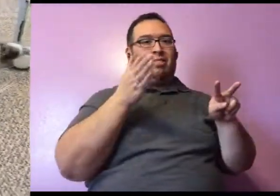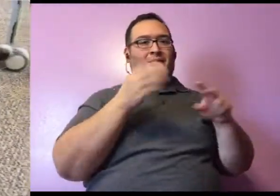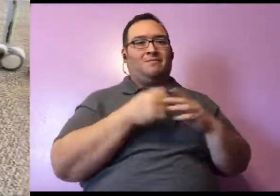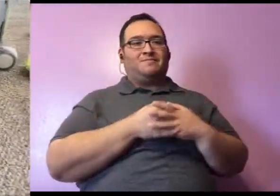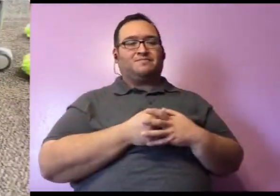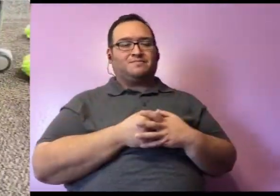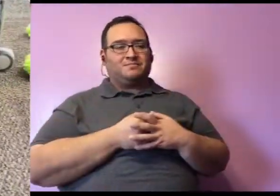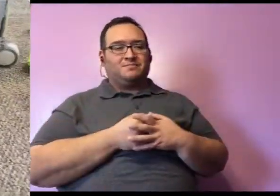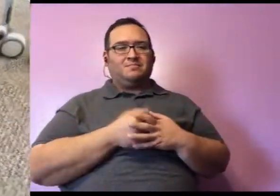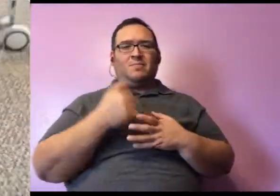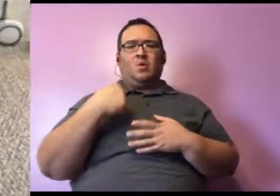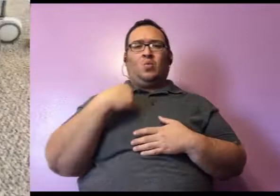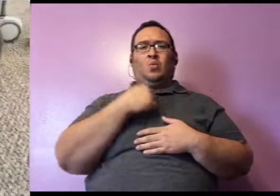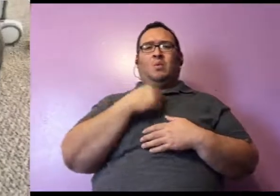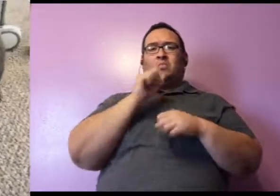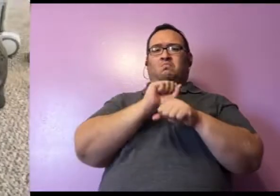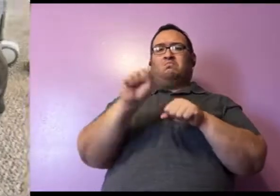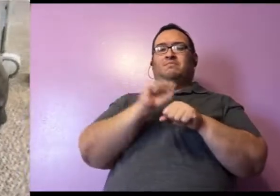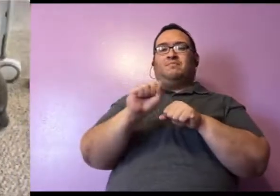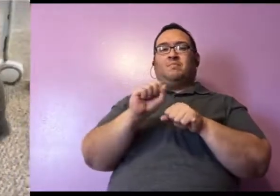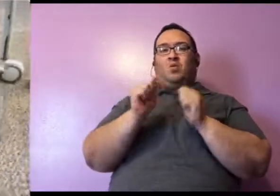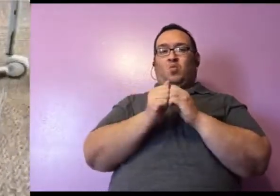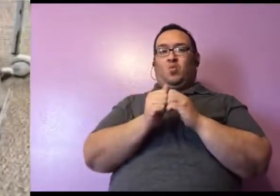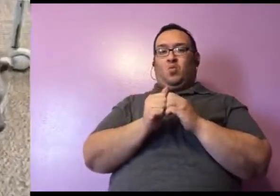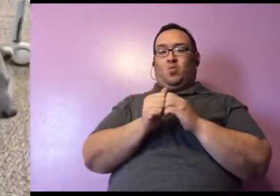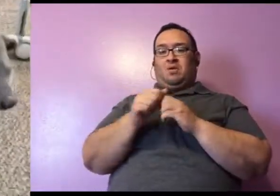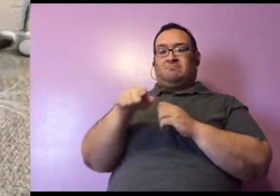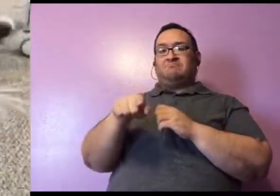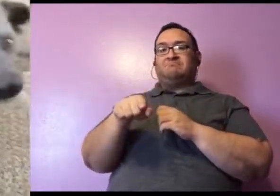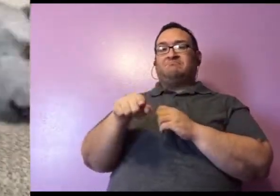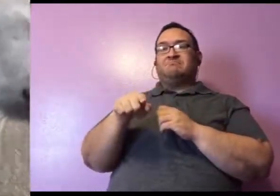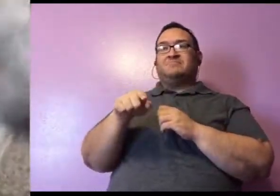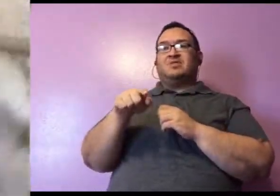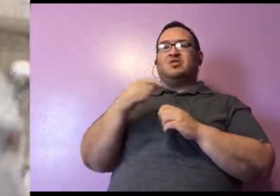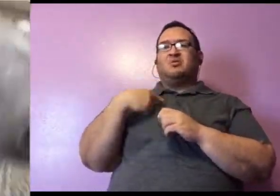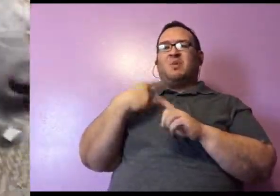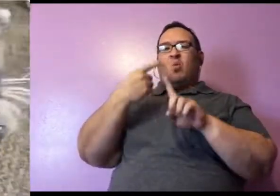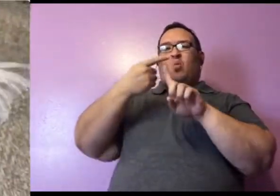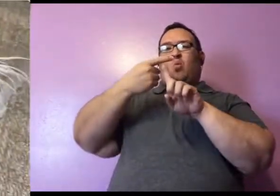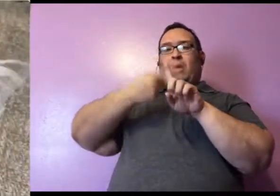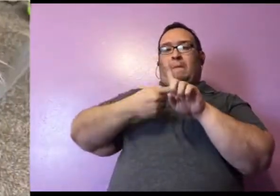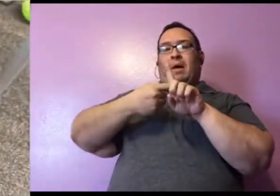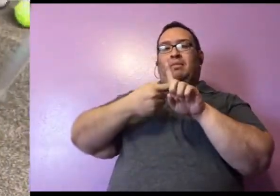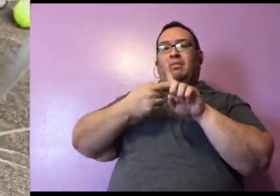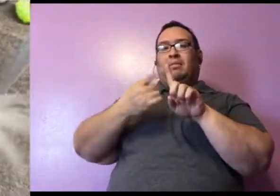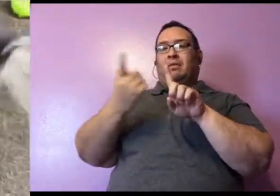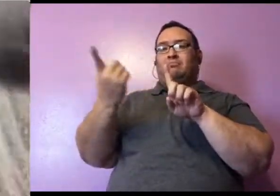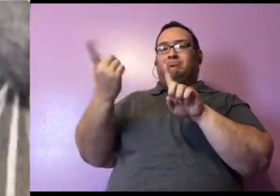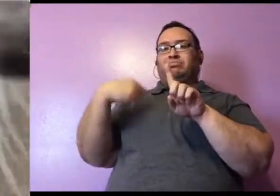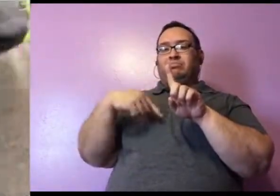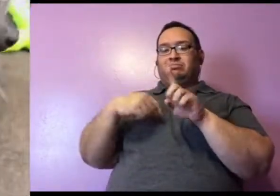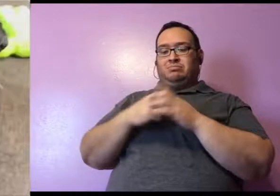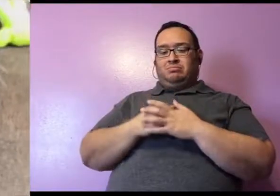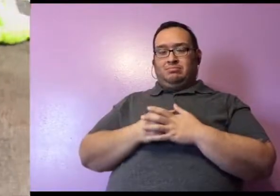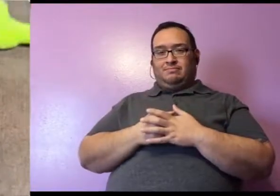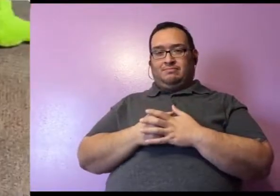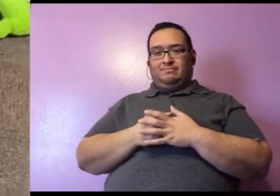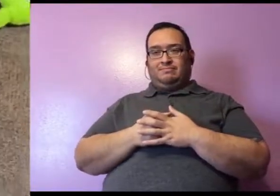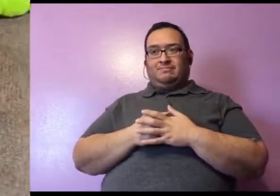Now, we've been working with Lucille since she came to the Cincinnati Zoo. She was about one month old. And that involved a lot